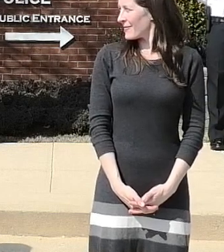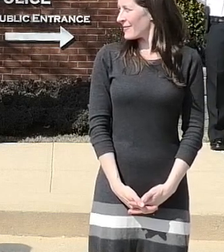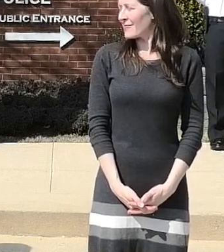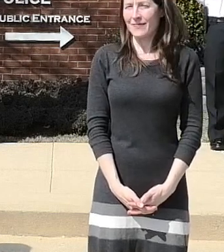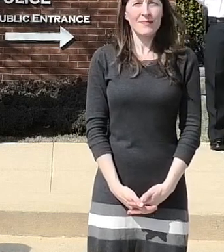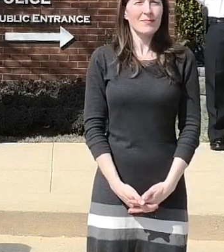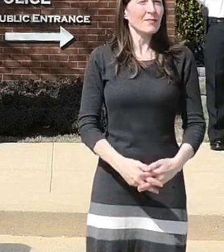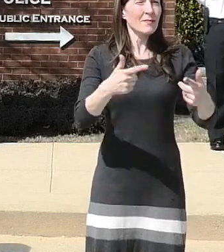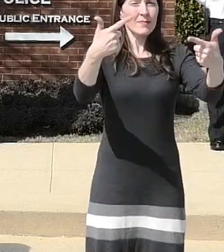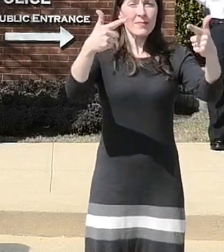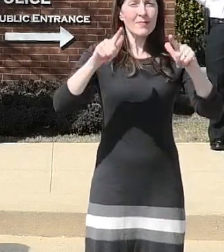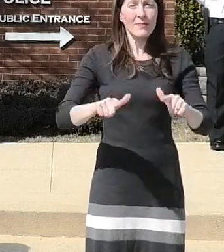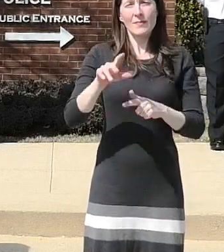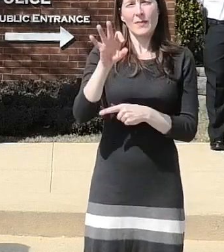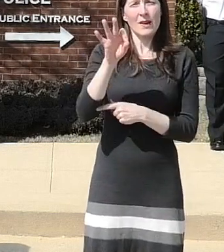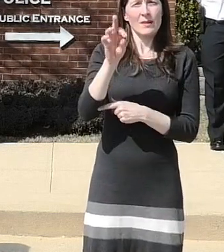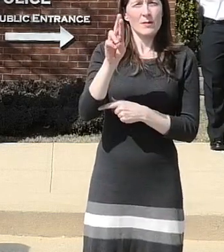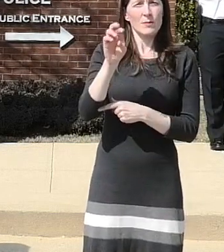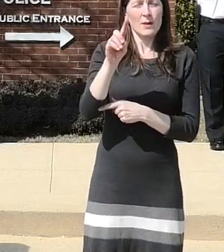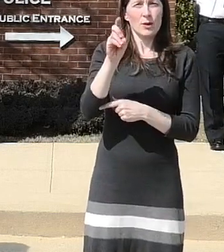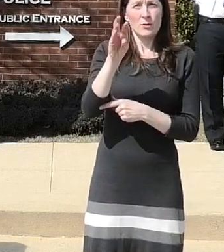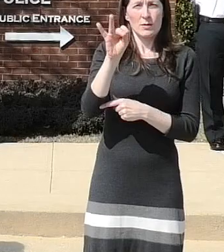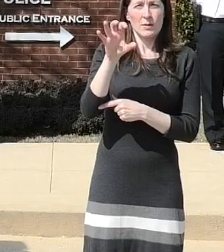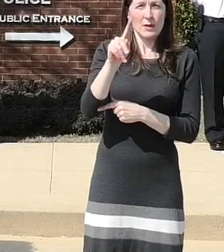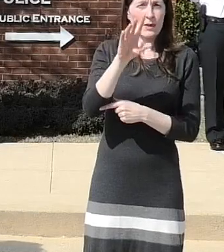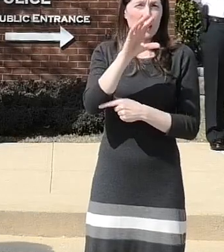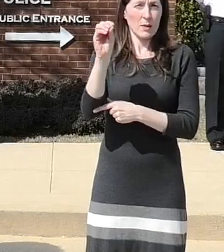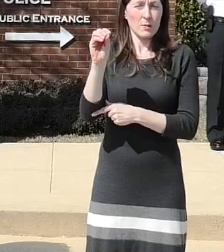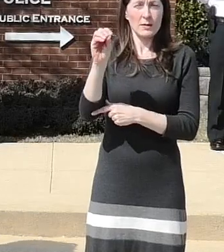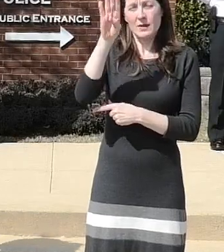we'll hear from frederick county fire chief tom co